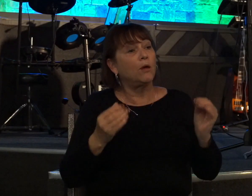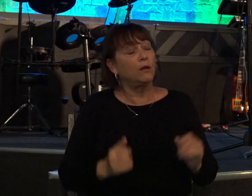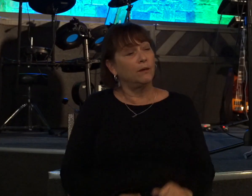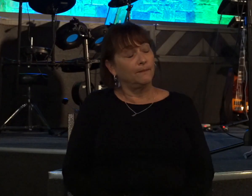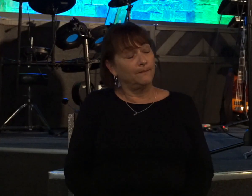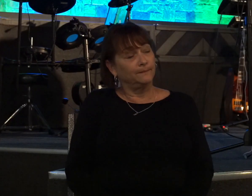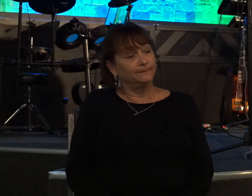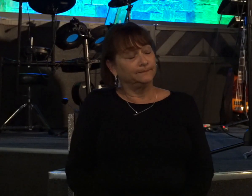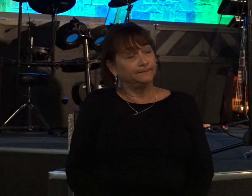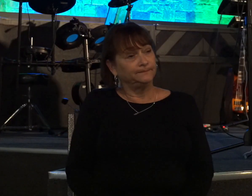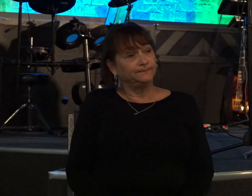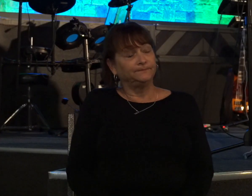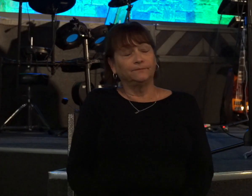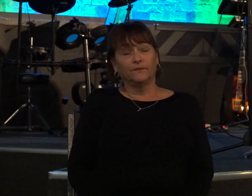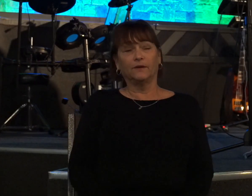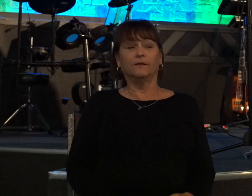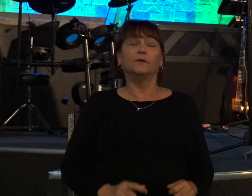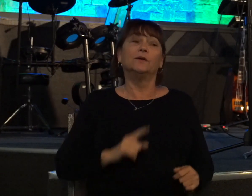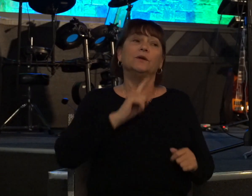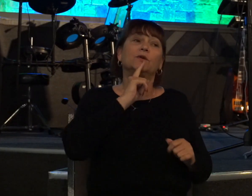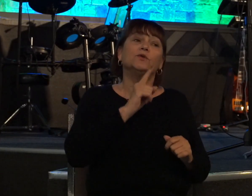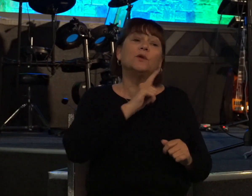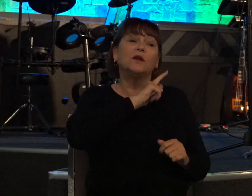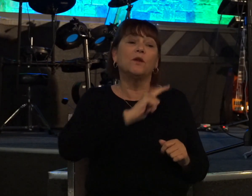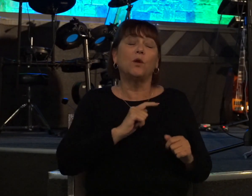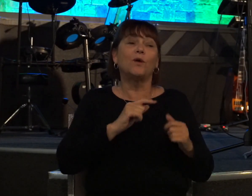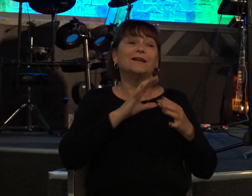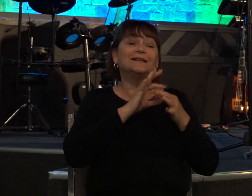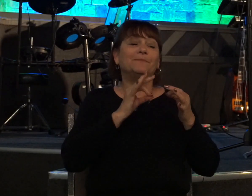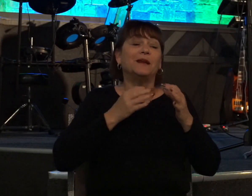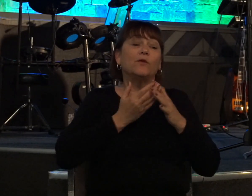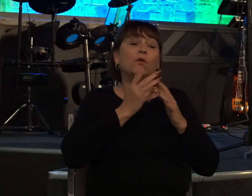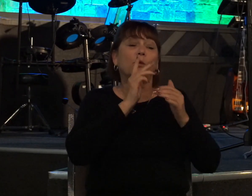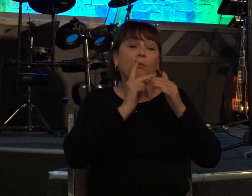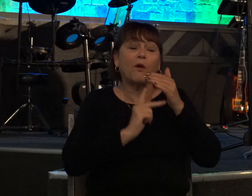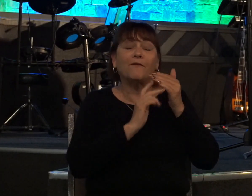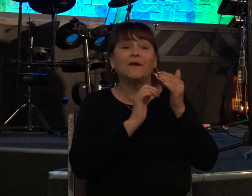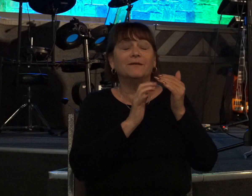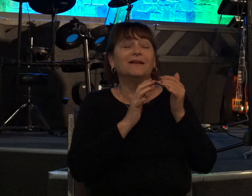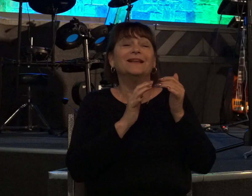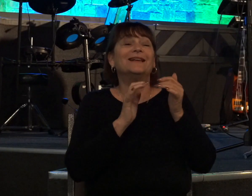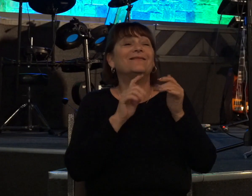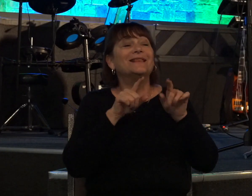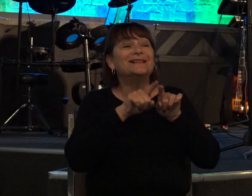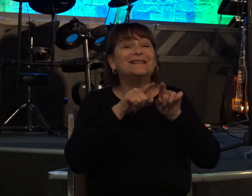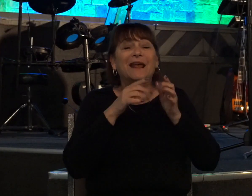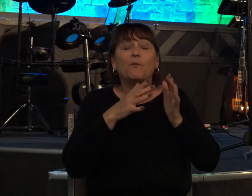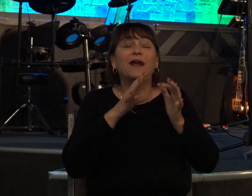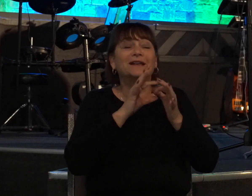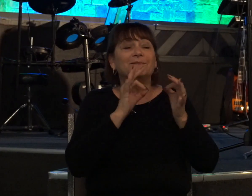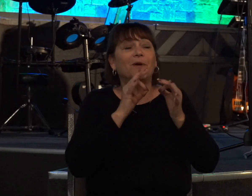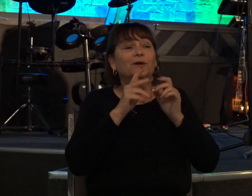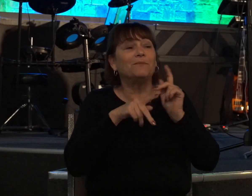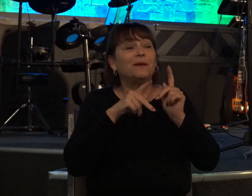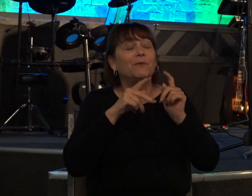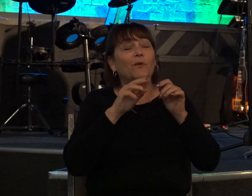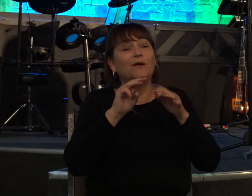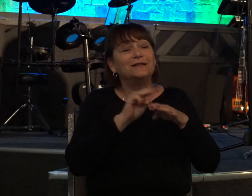surely the lord speaking to david through his prophet much in the same way he spoke to people while he was here ministering before his